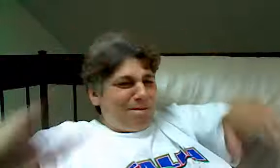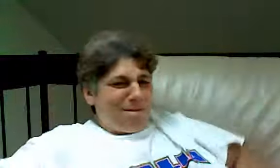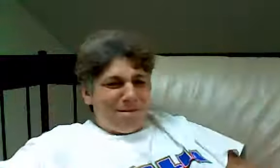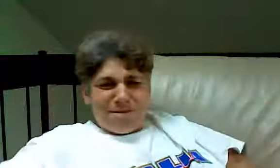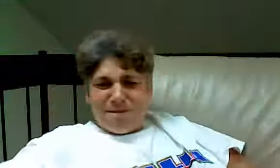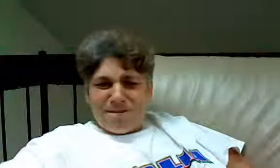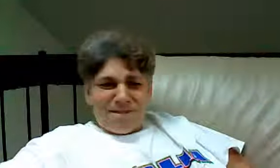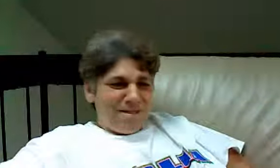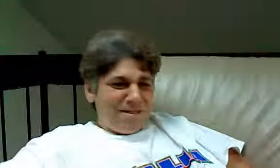And we went over all the...